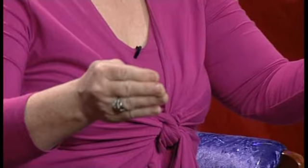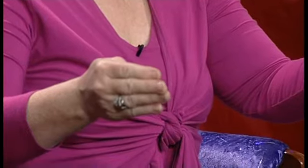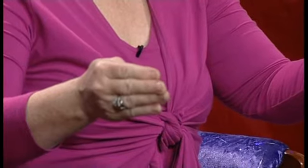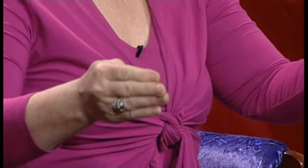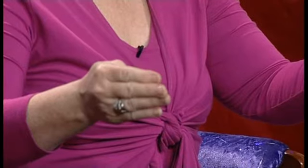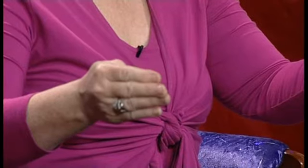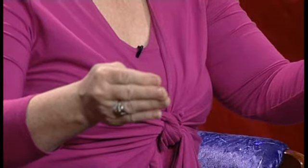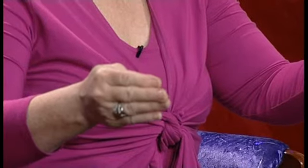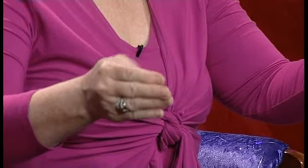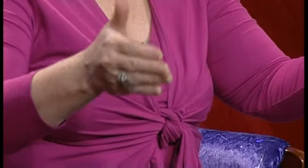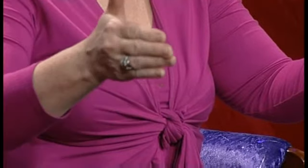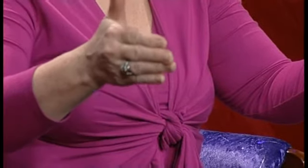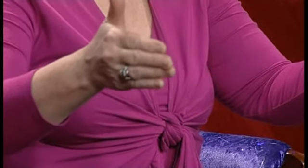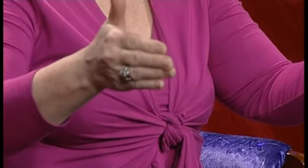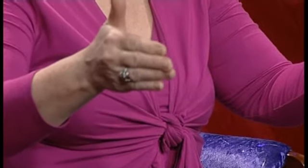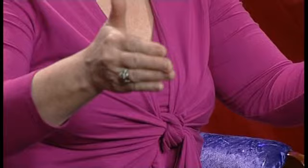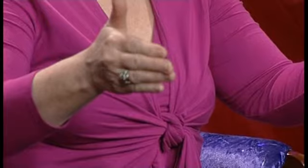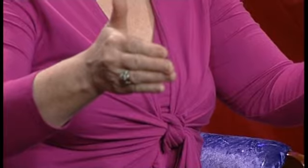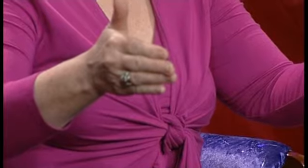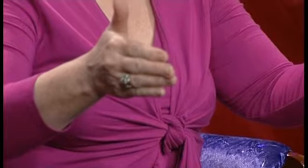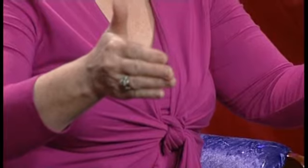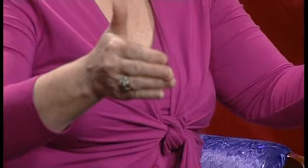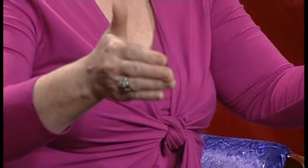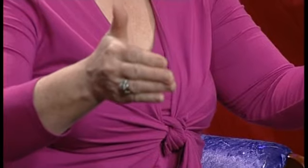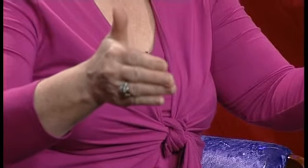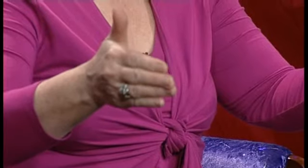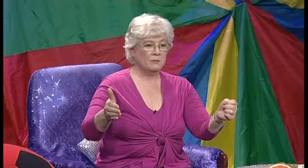hopped outside, pop and close the door behind him.